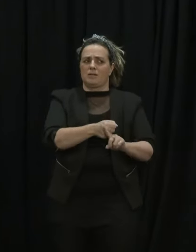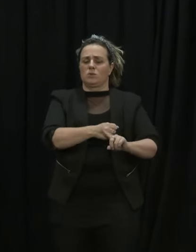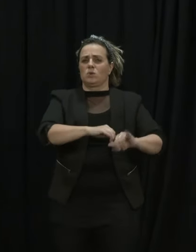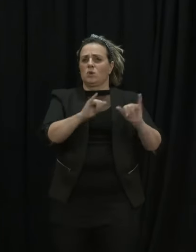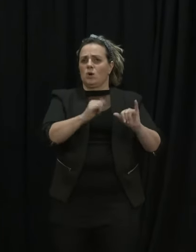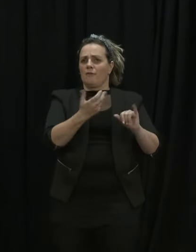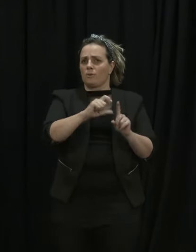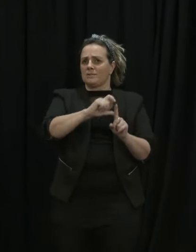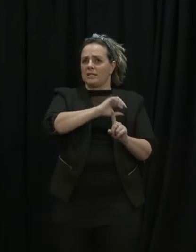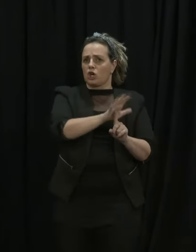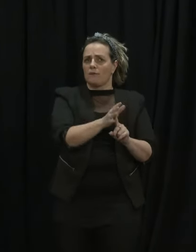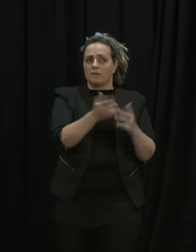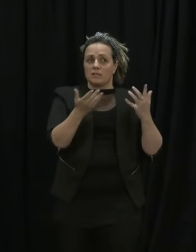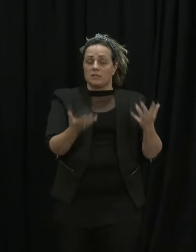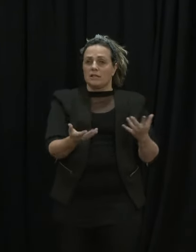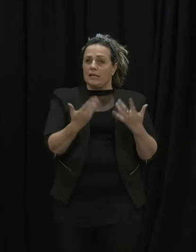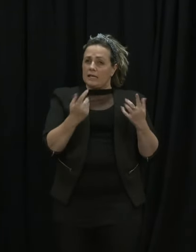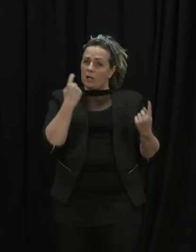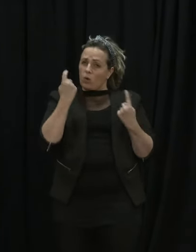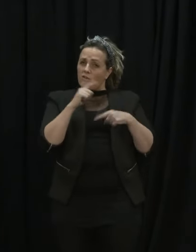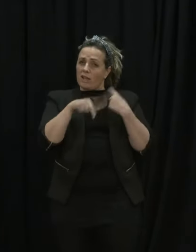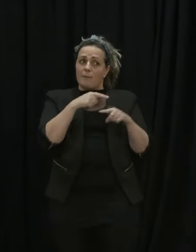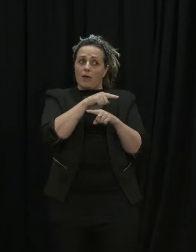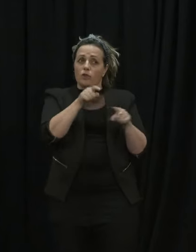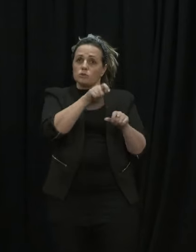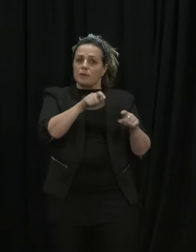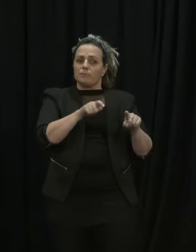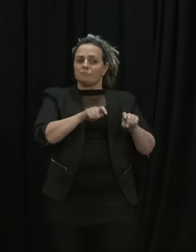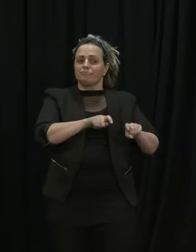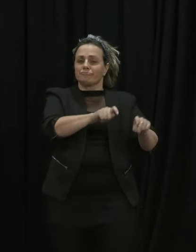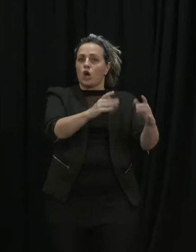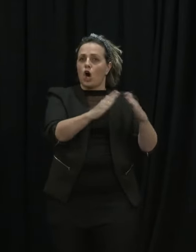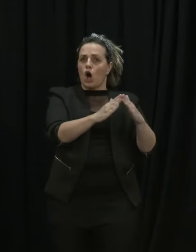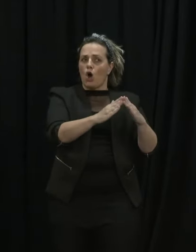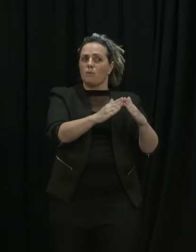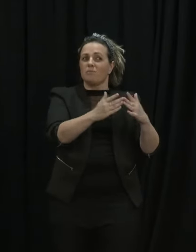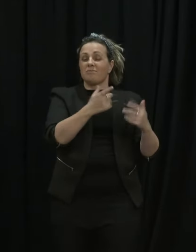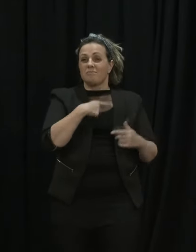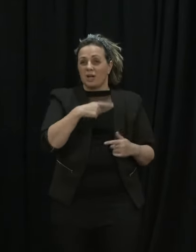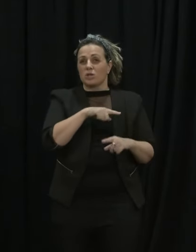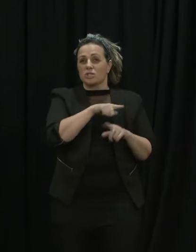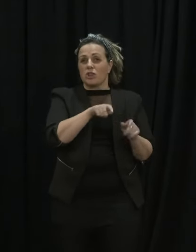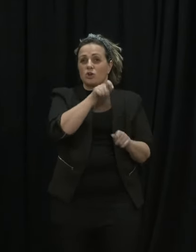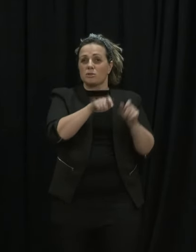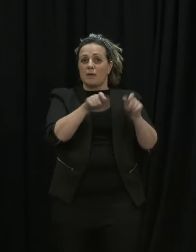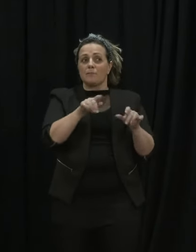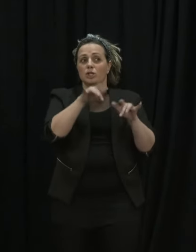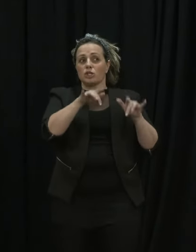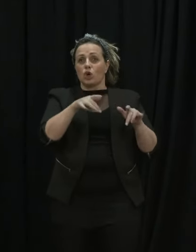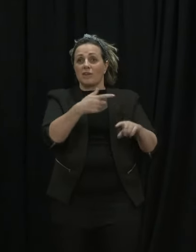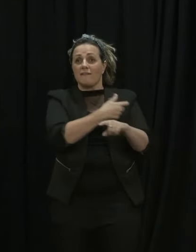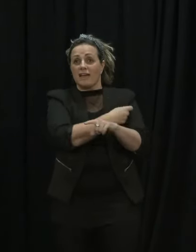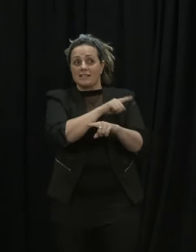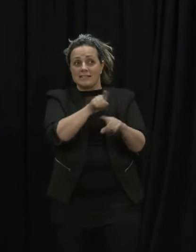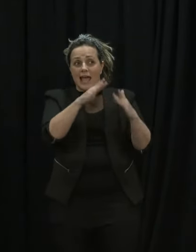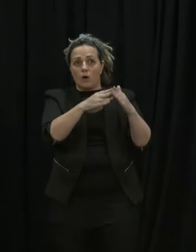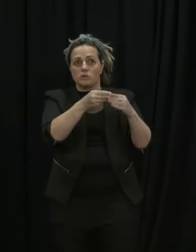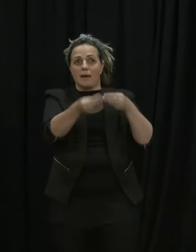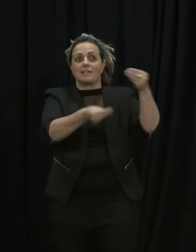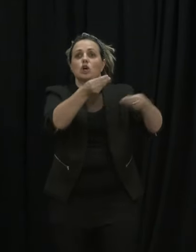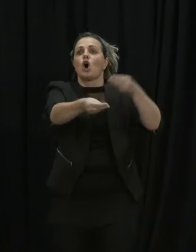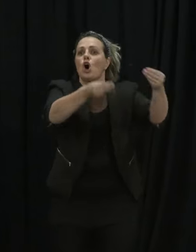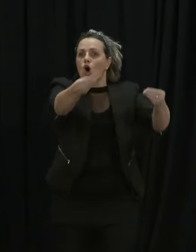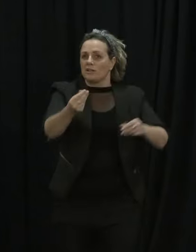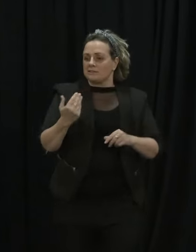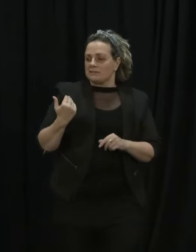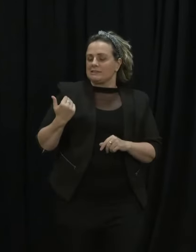concerns you know isolating people at home considering the virus spread through unvaccinated larger households so far you know whether that puts